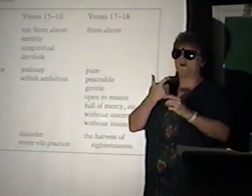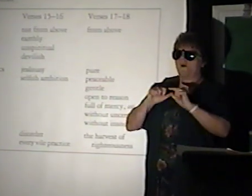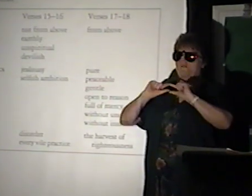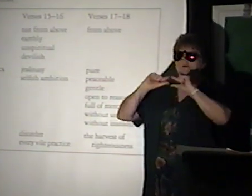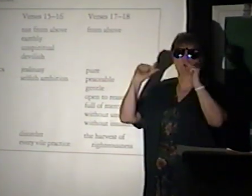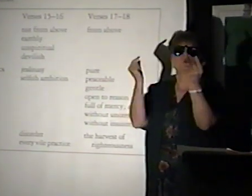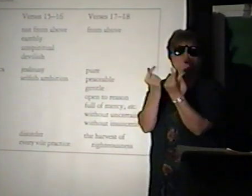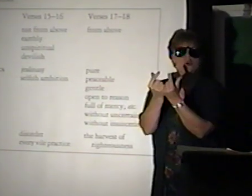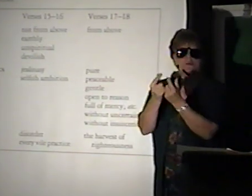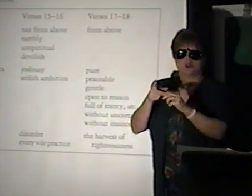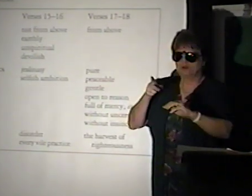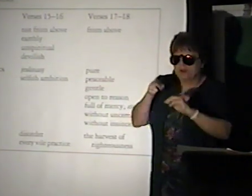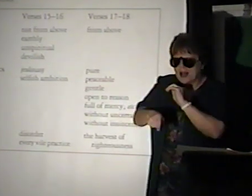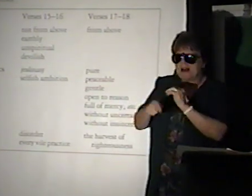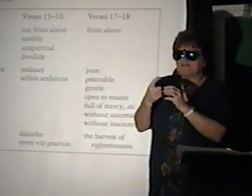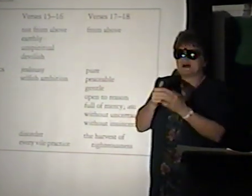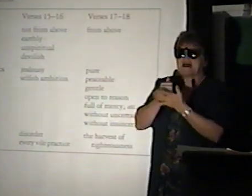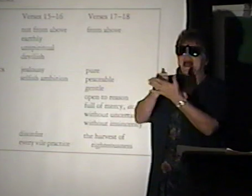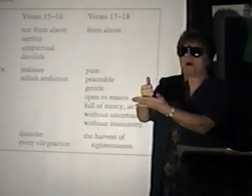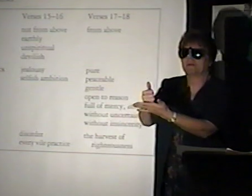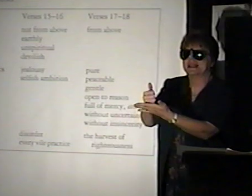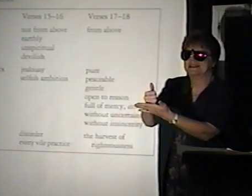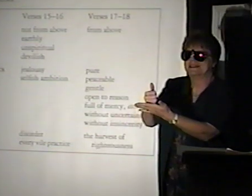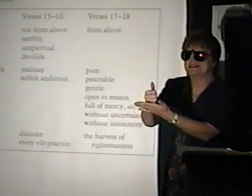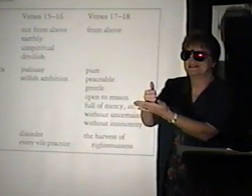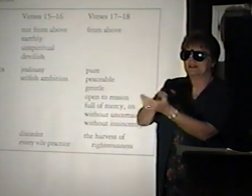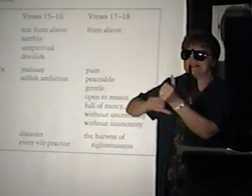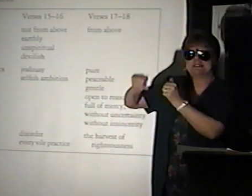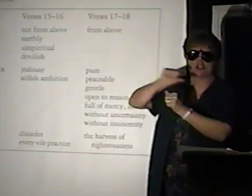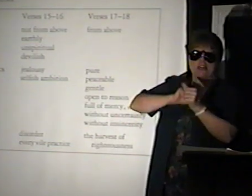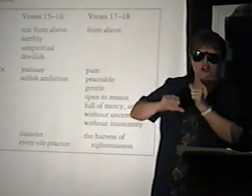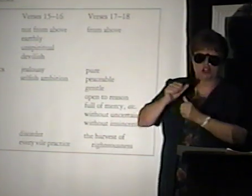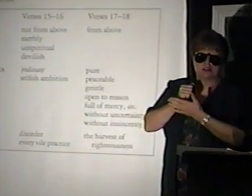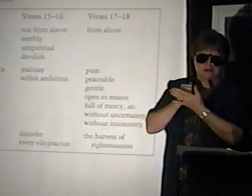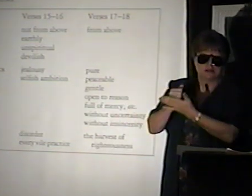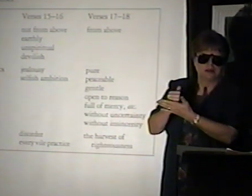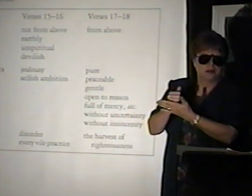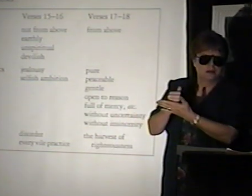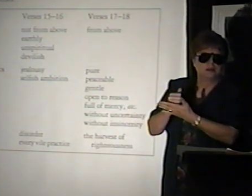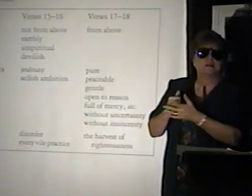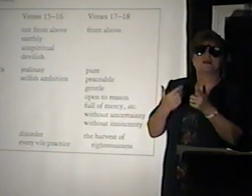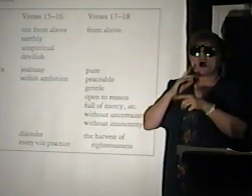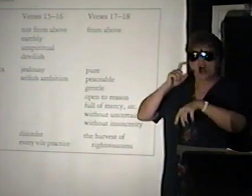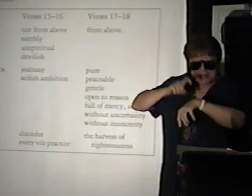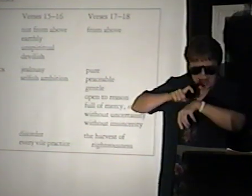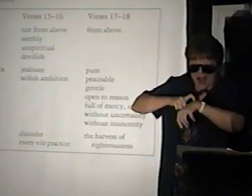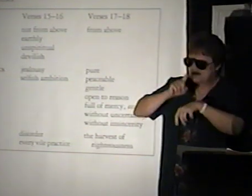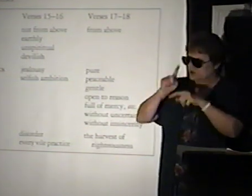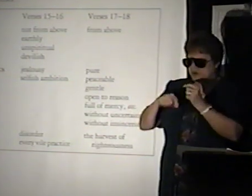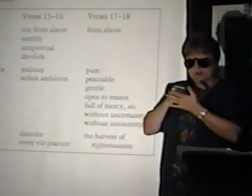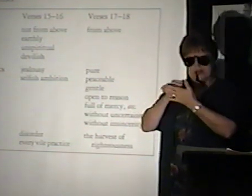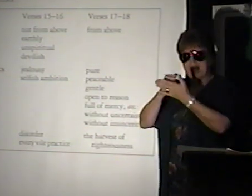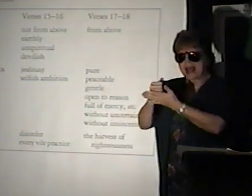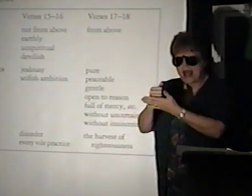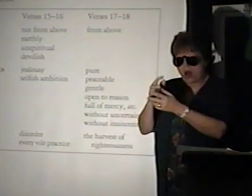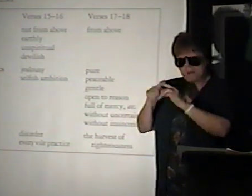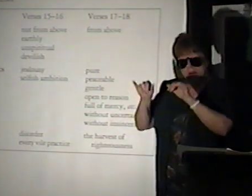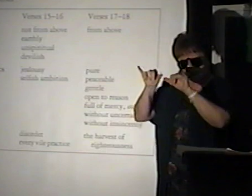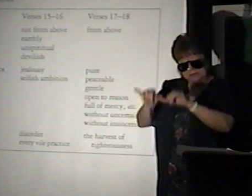from the group. You cut unhealthy for each other. There are times when I have a